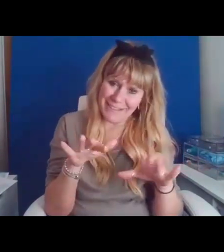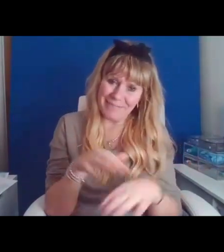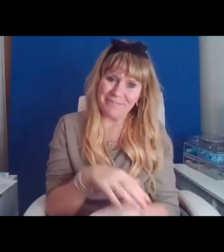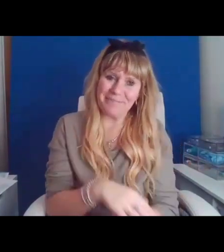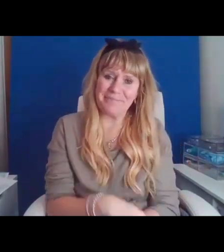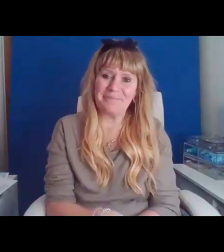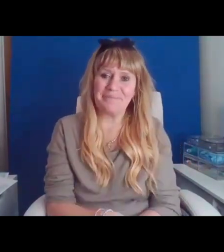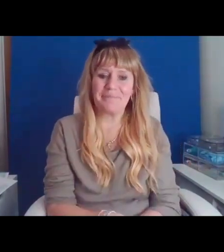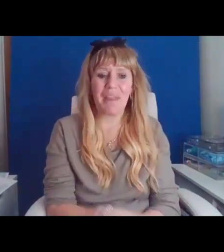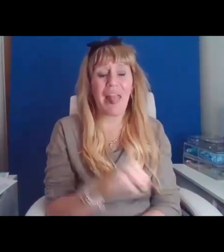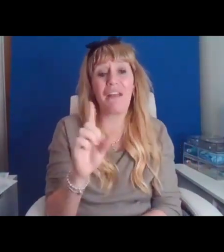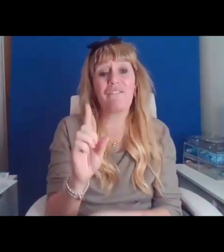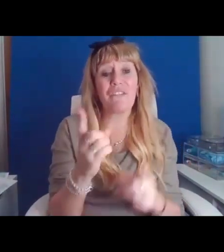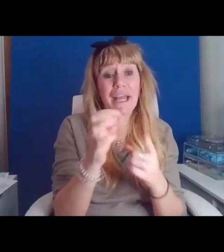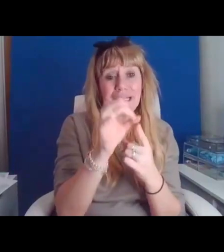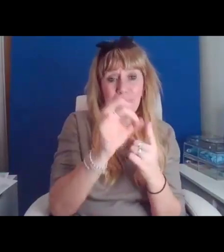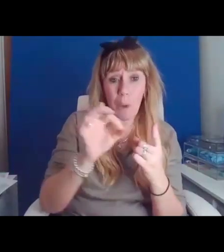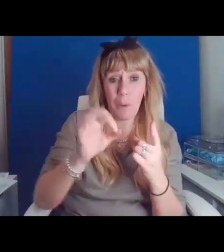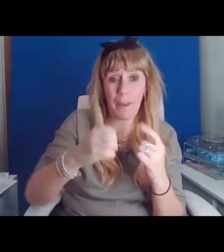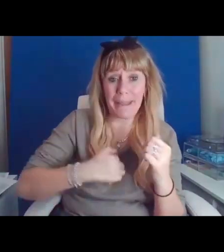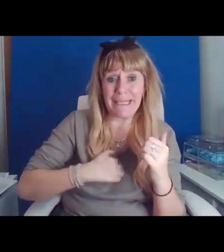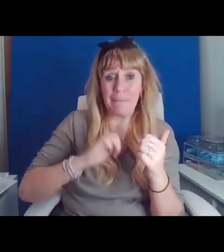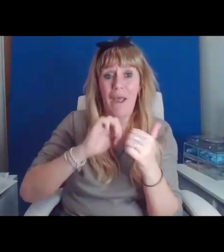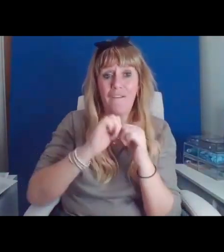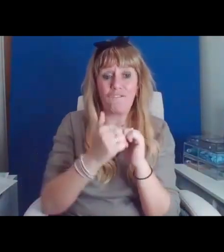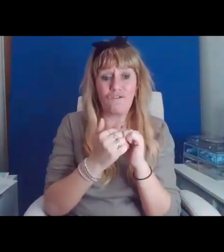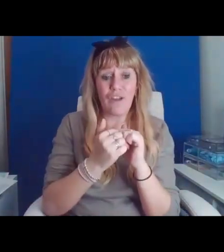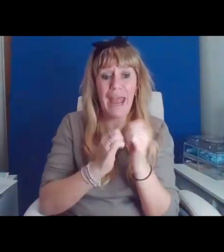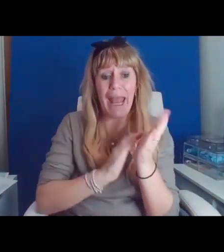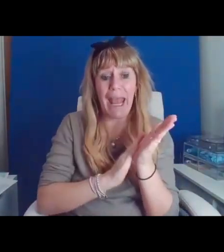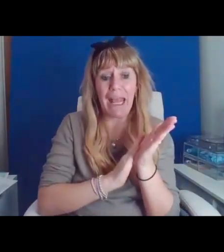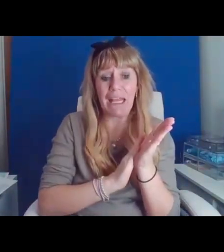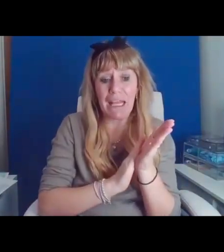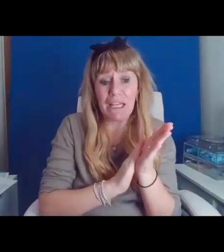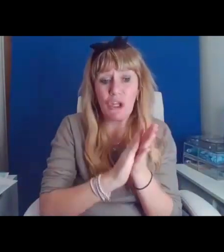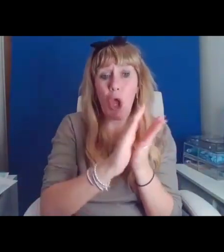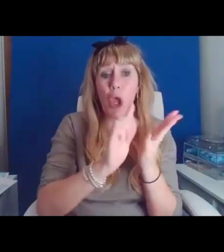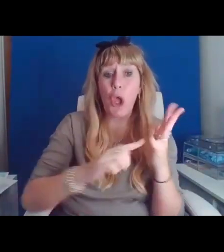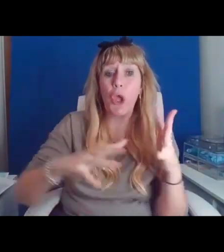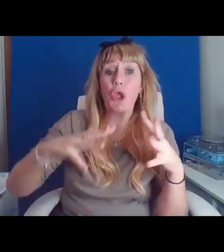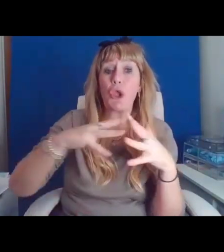This first poem is called My Friend Hugh, with an addition, My Friend Joe.